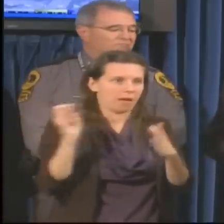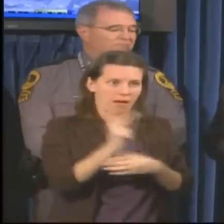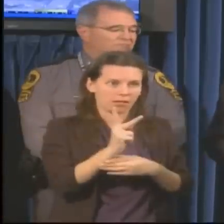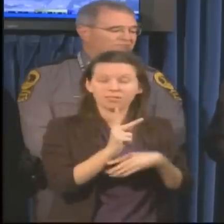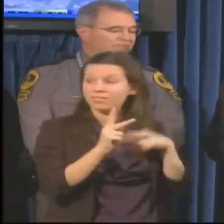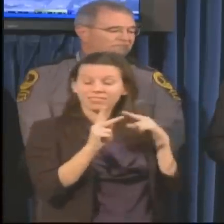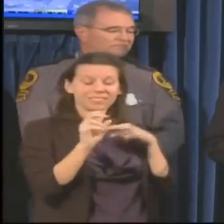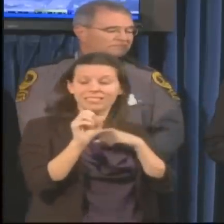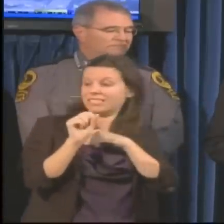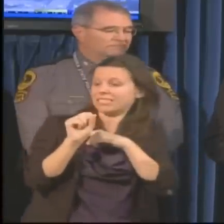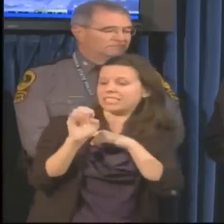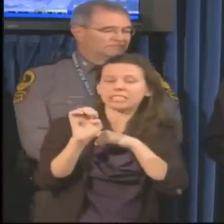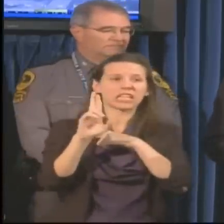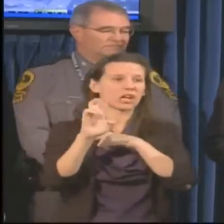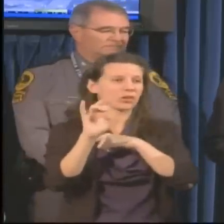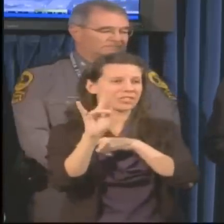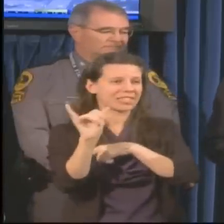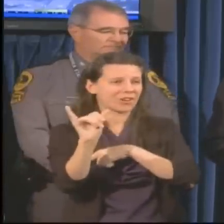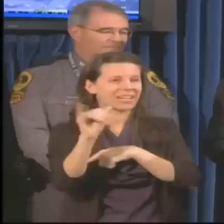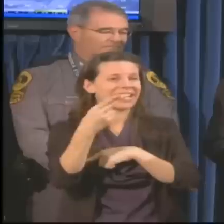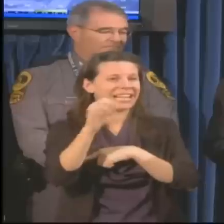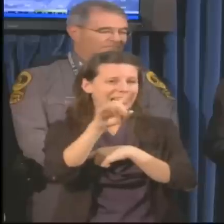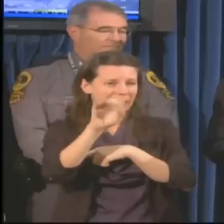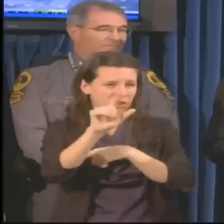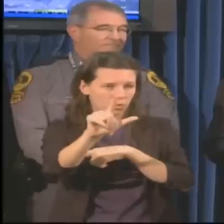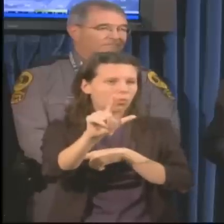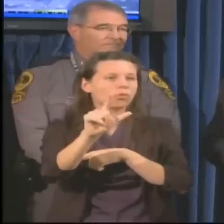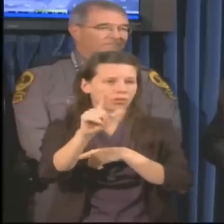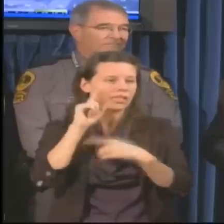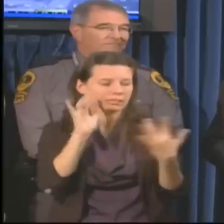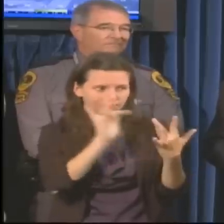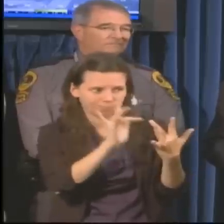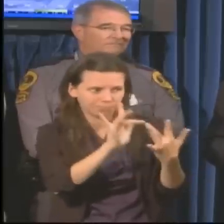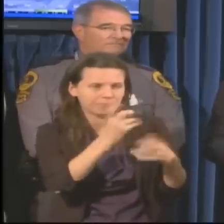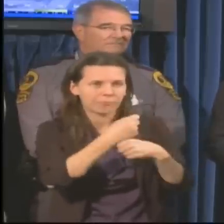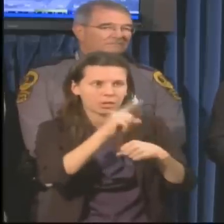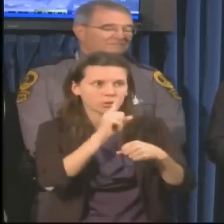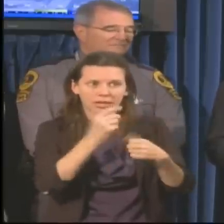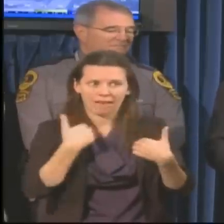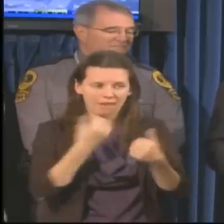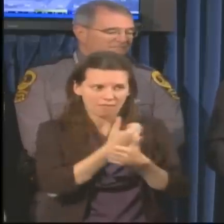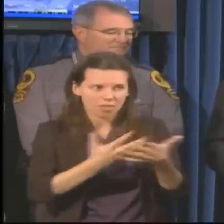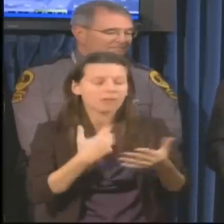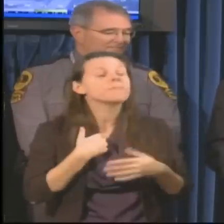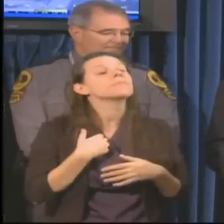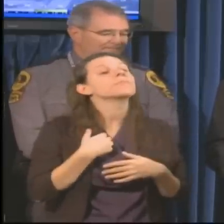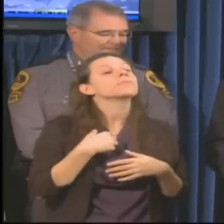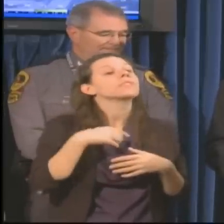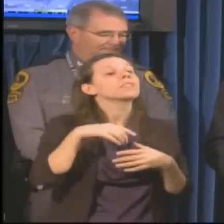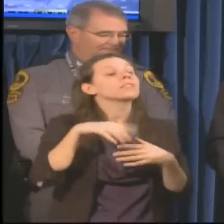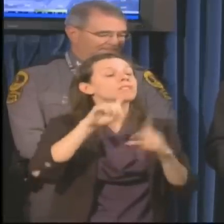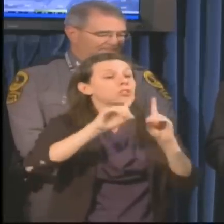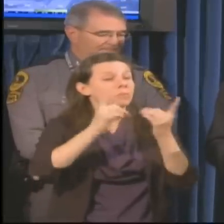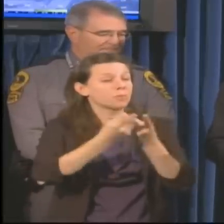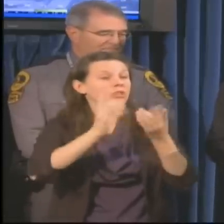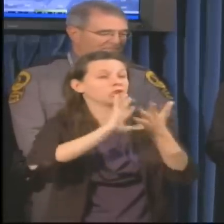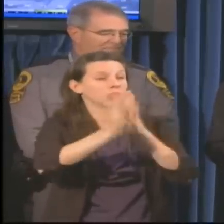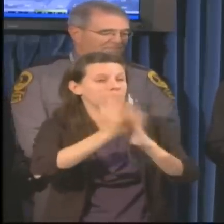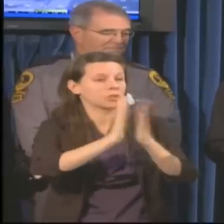with them. The Department of Transportation crews now are dispatched in all relevant areas. They're working 12-hour